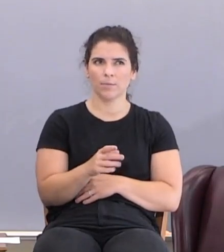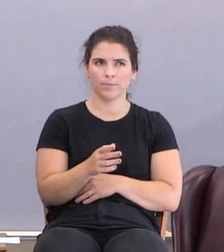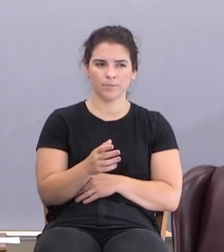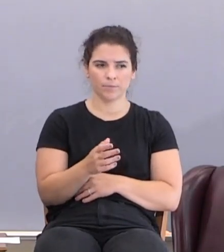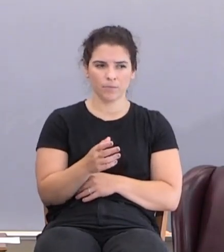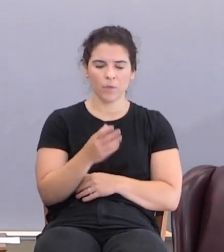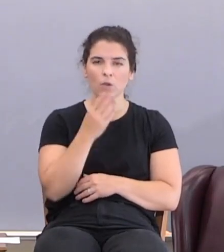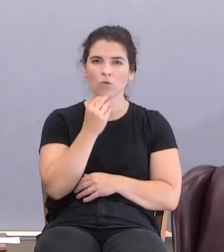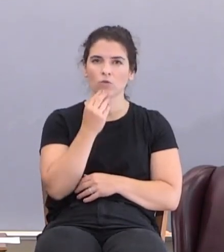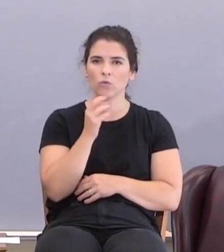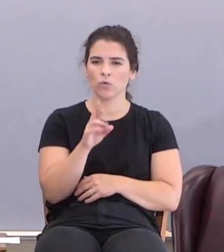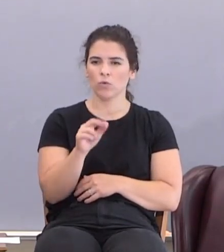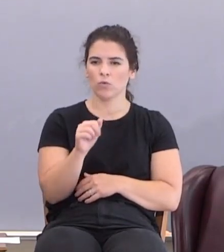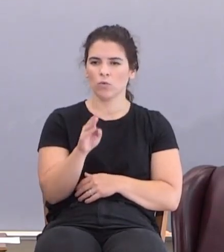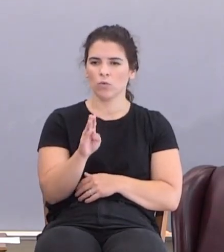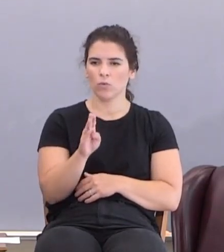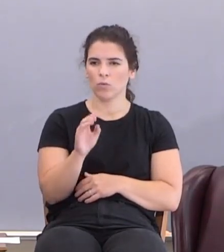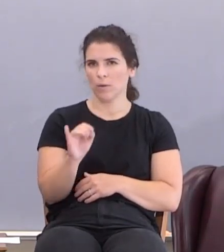a Jewish rabbi.